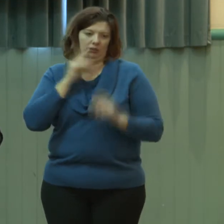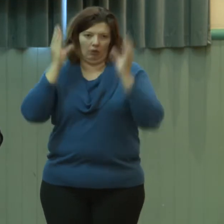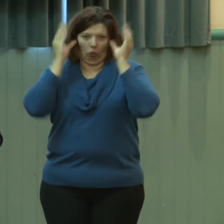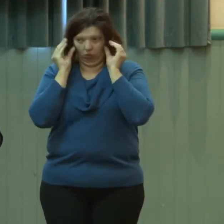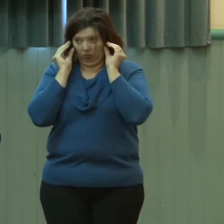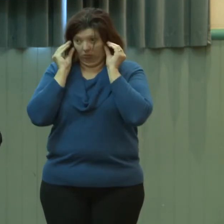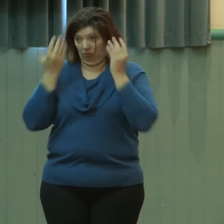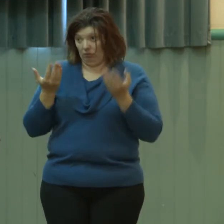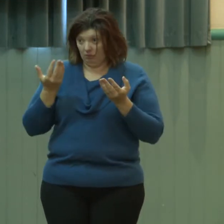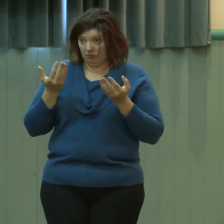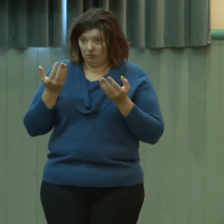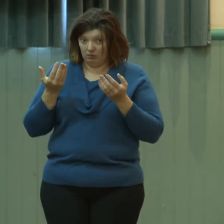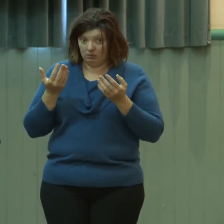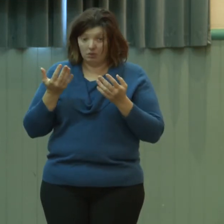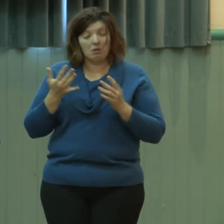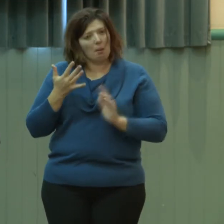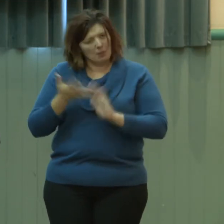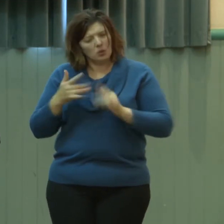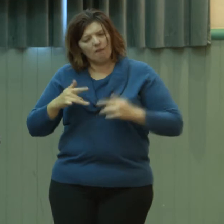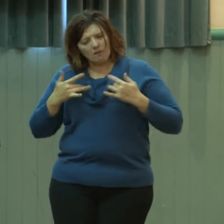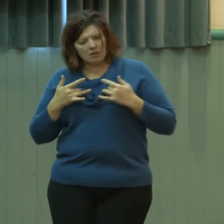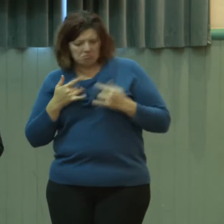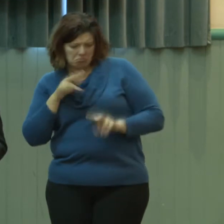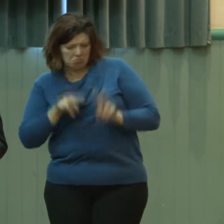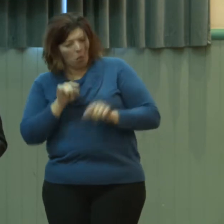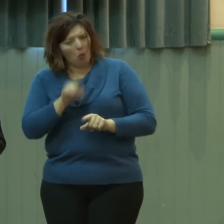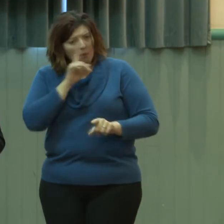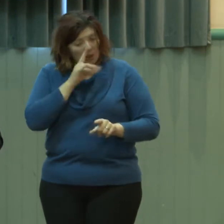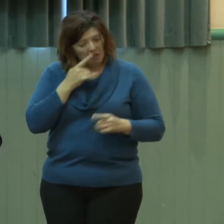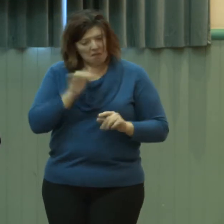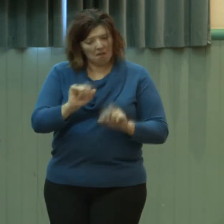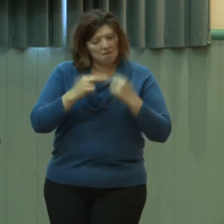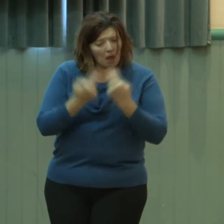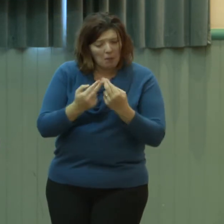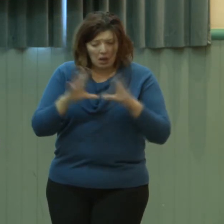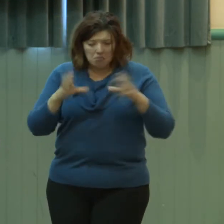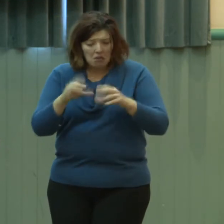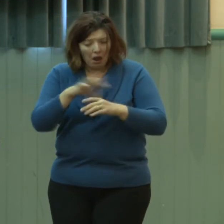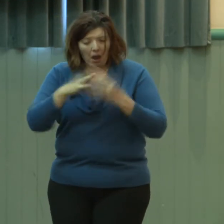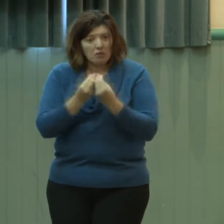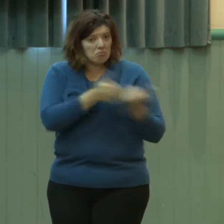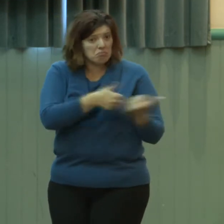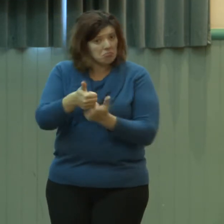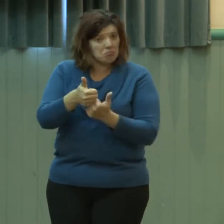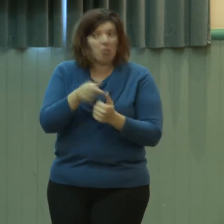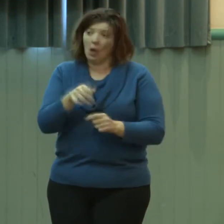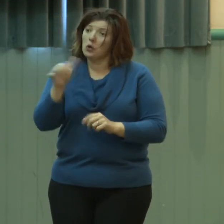if the conditions are right in their environment and their family life, to go on and have a healthy, happy life, quite different from the ones